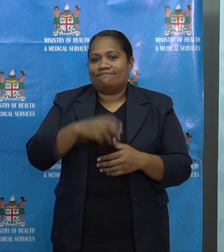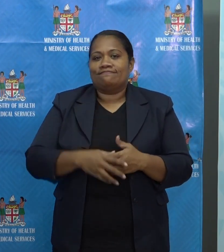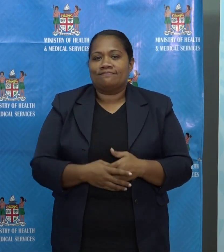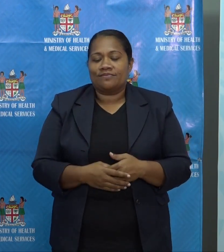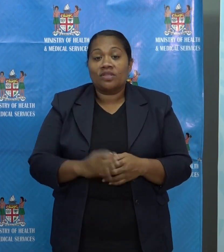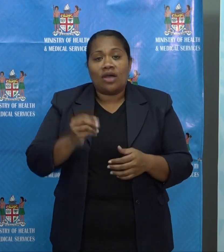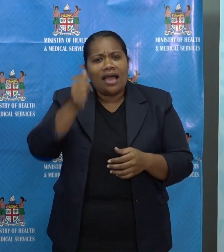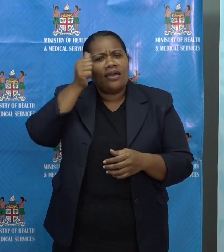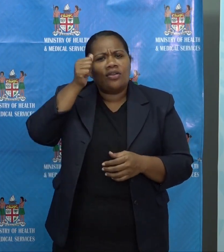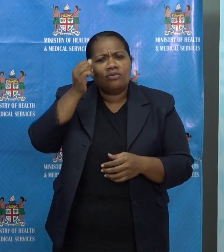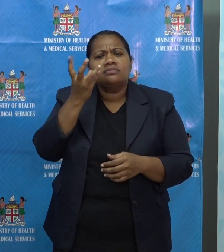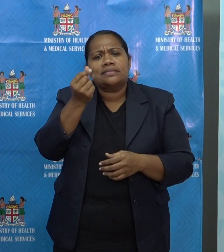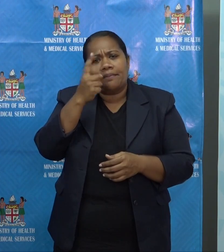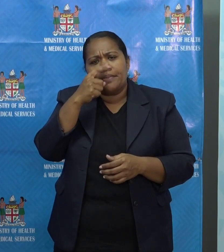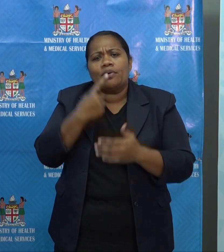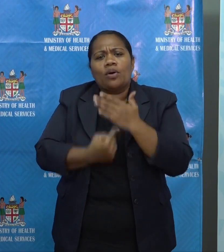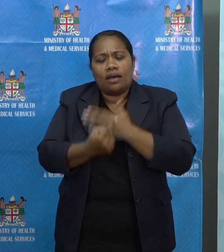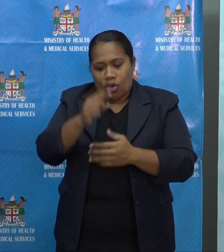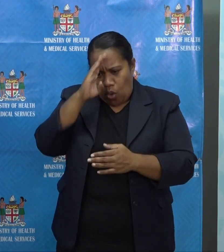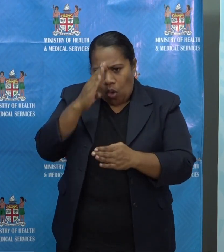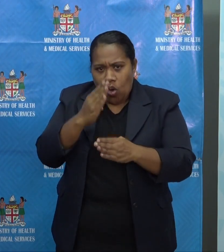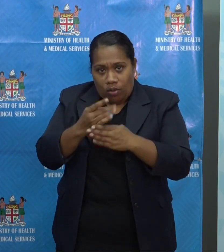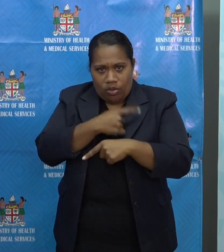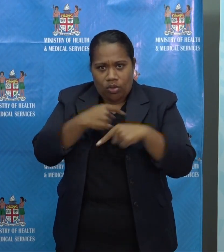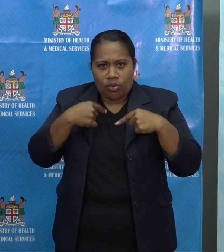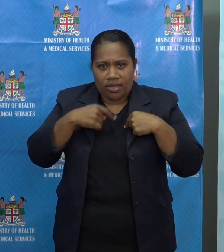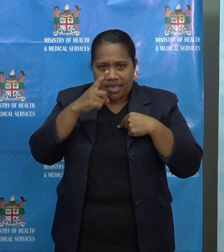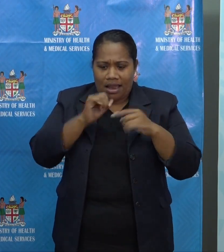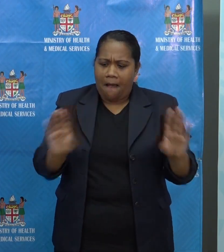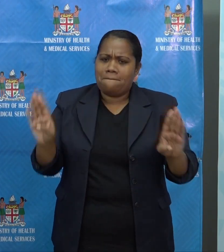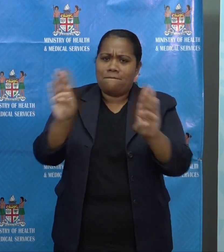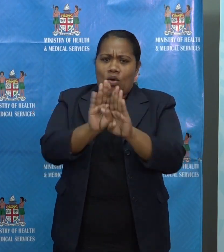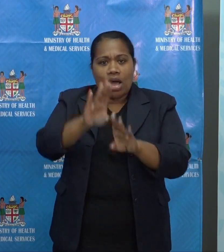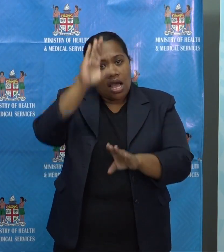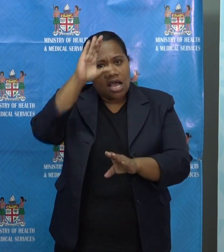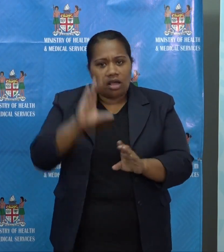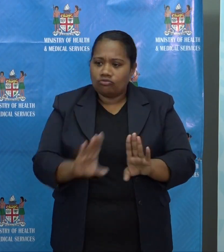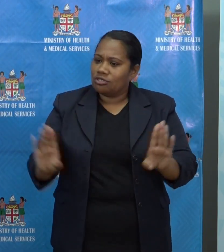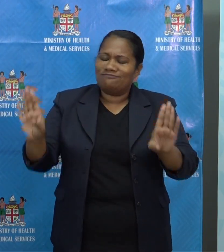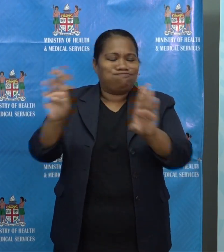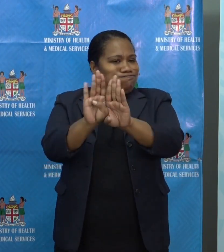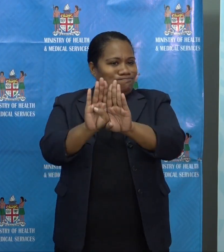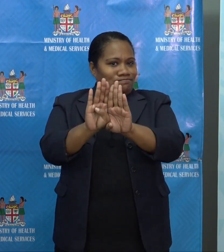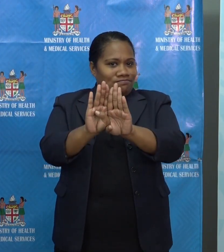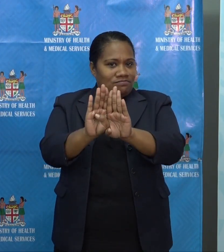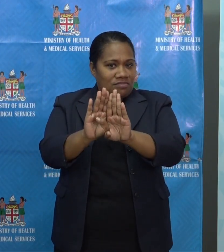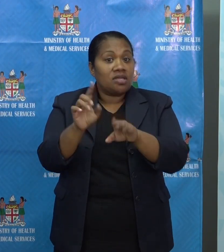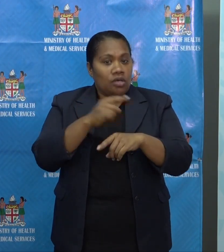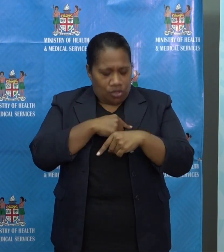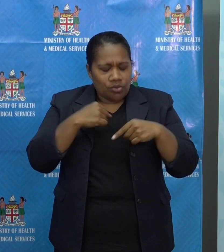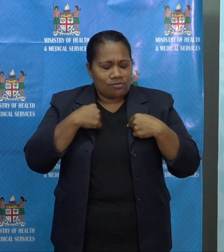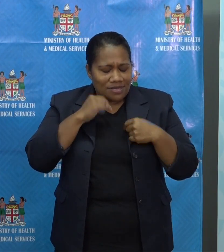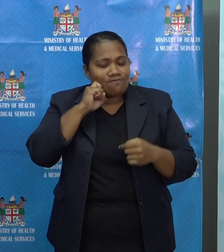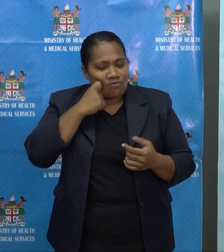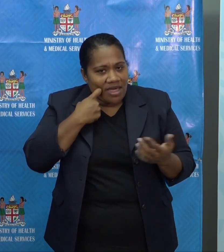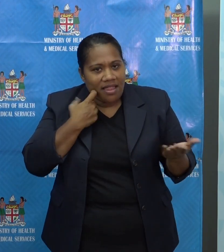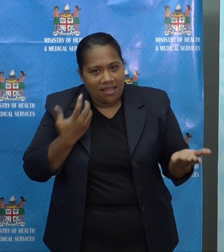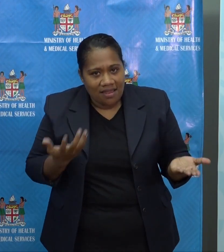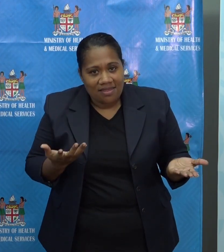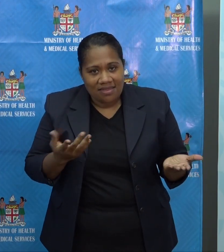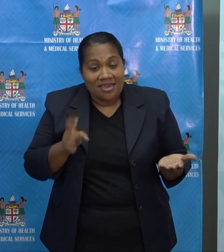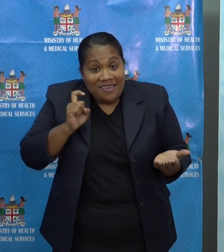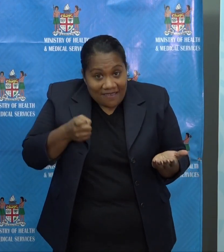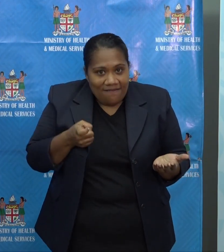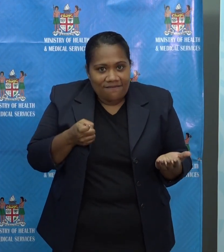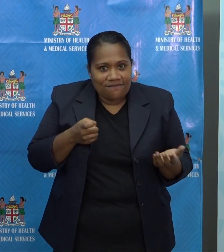I know some people are hoping that we can lock down the entire country. We will if we have to. But we have to